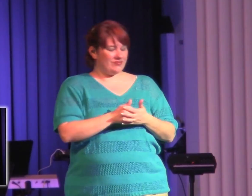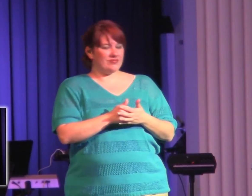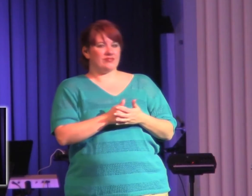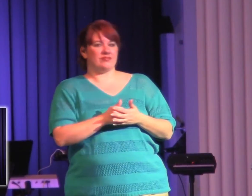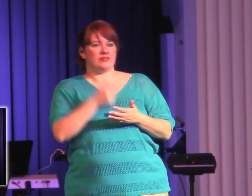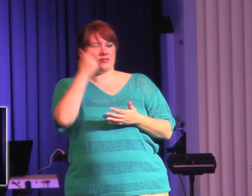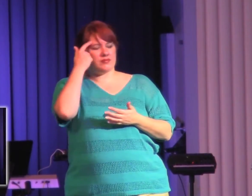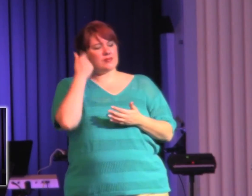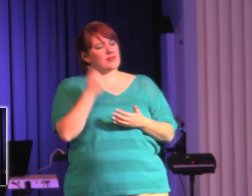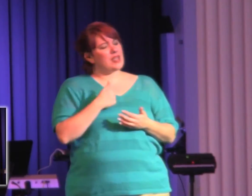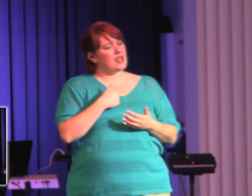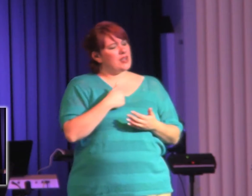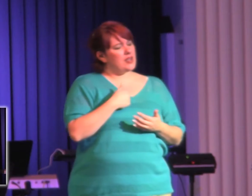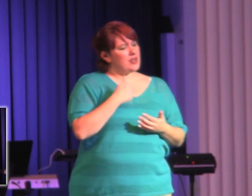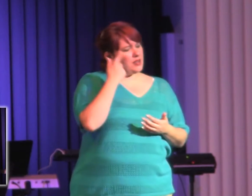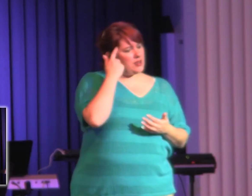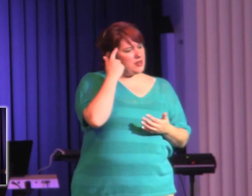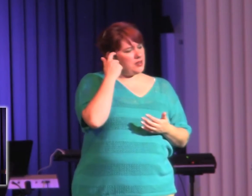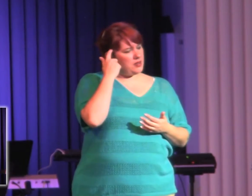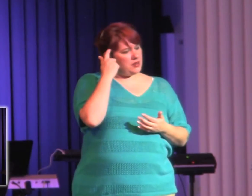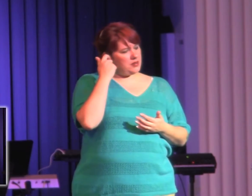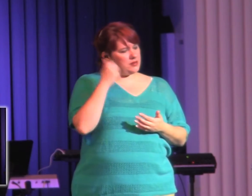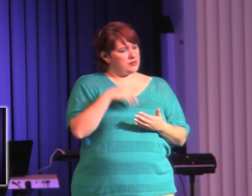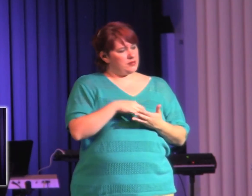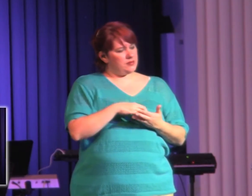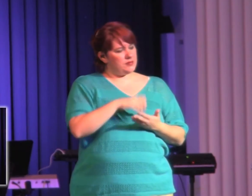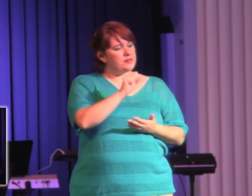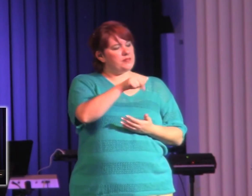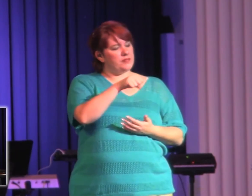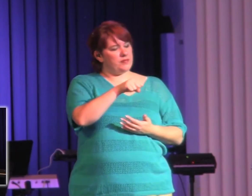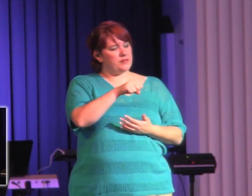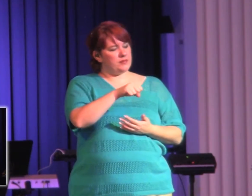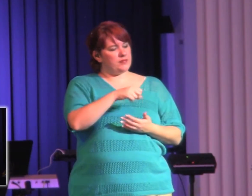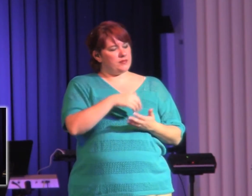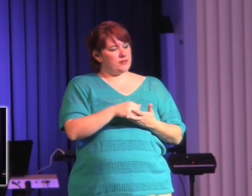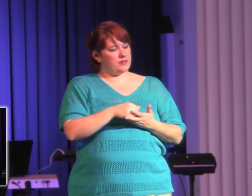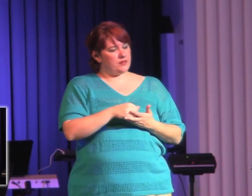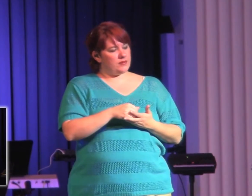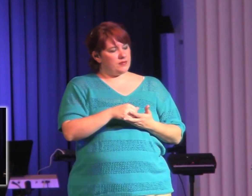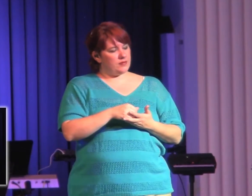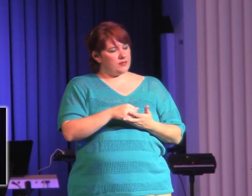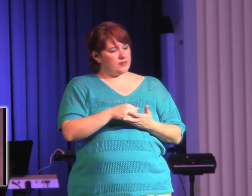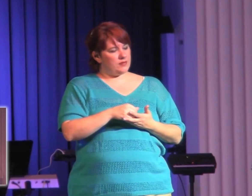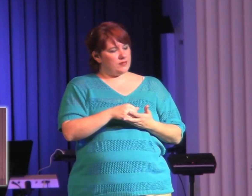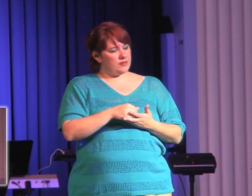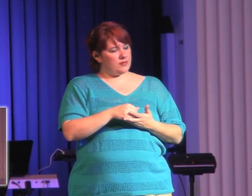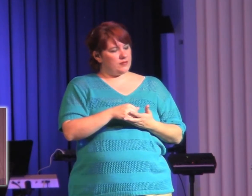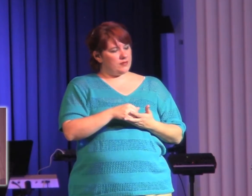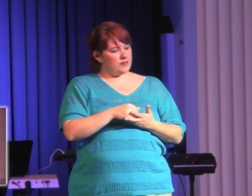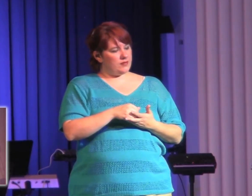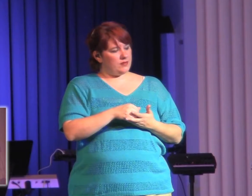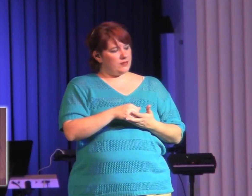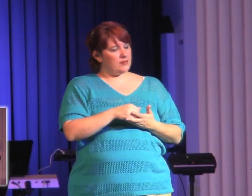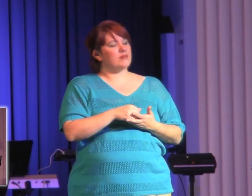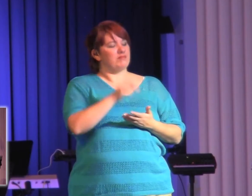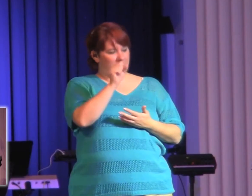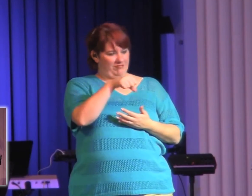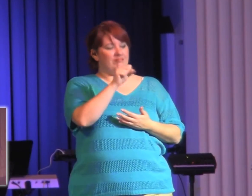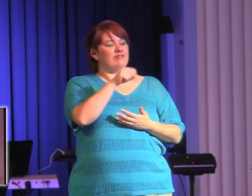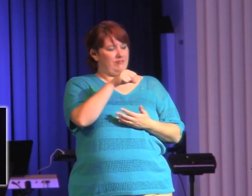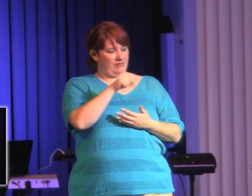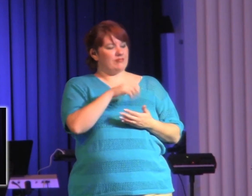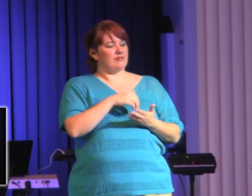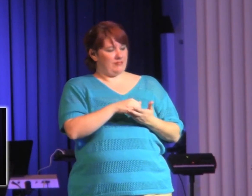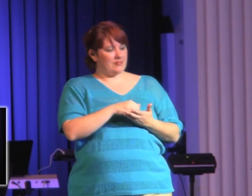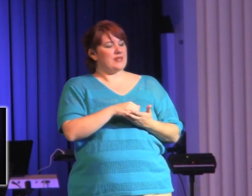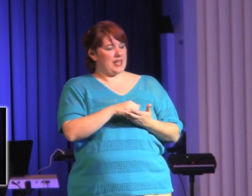else, you know, in the scripture we need to talk about. But man, I really feel compelled today as never before, that there needs to be